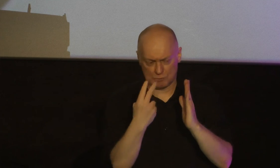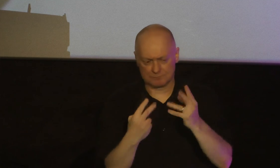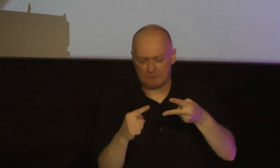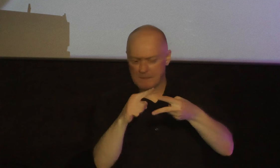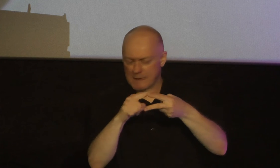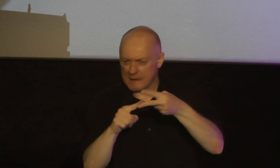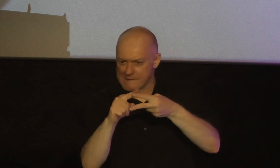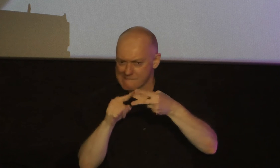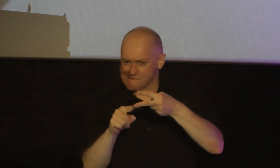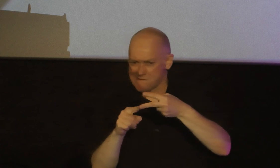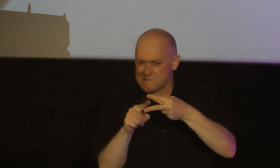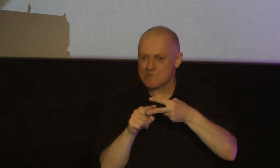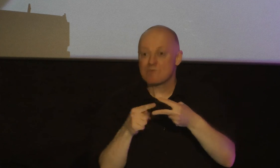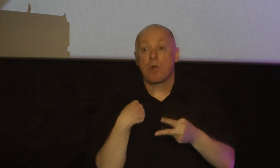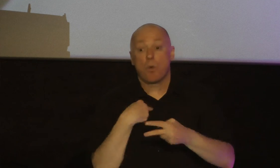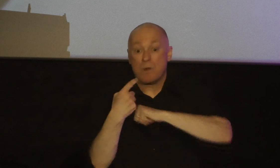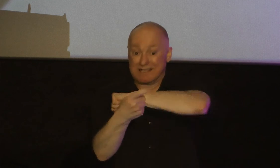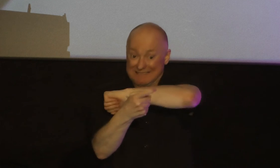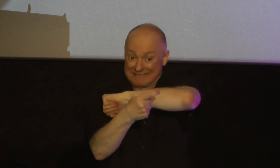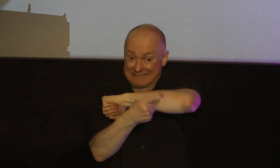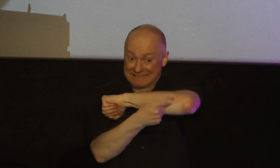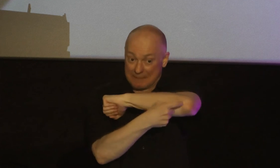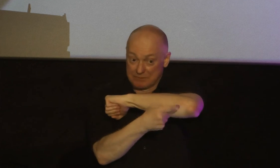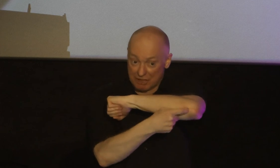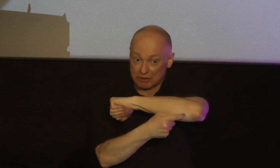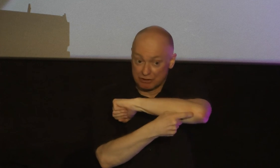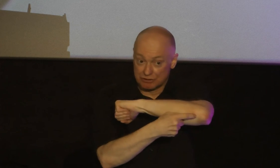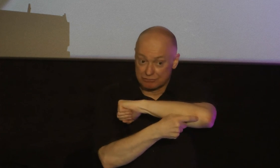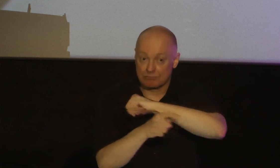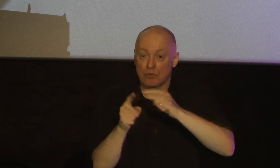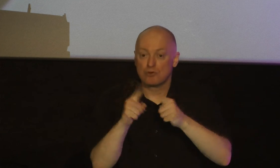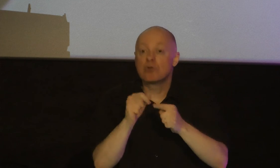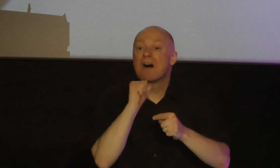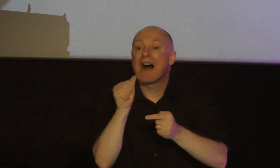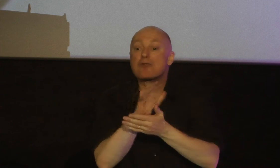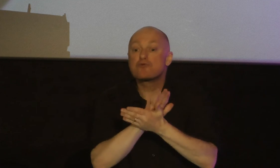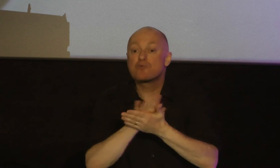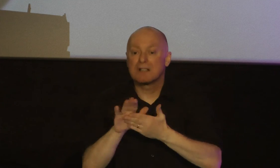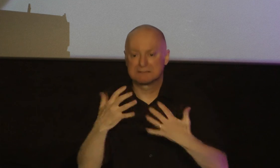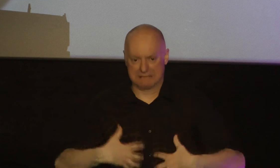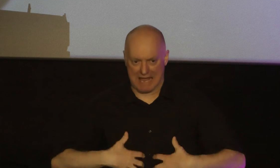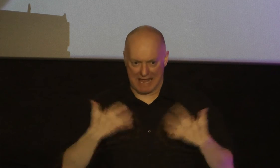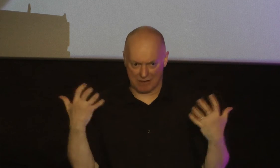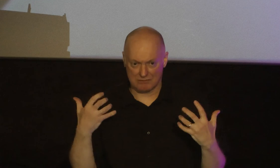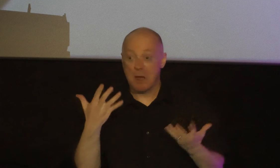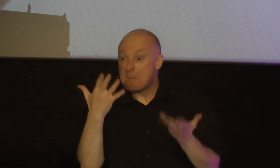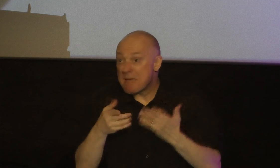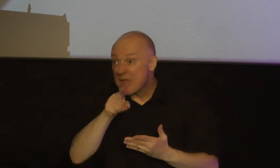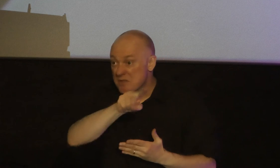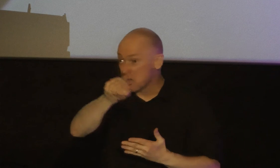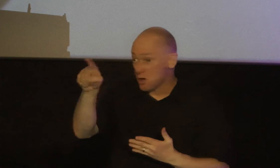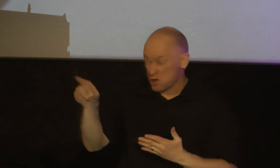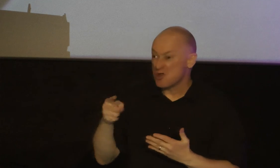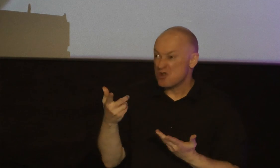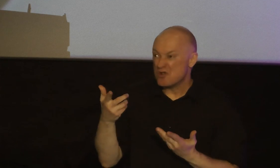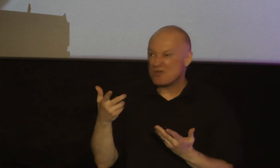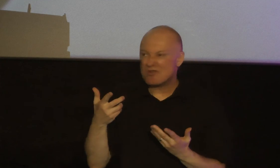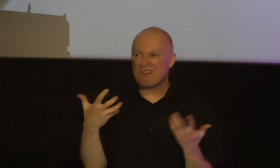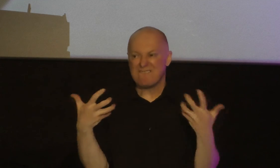circumstances that tempt us towards an unrighteous anger and maybe you land in one of these categories today together